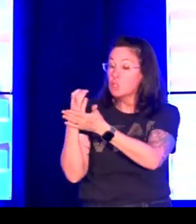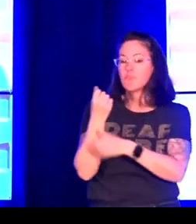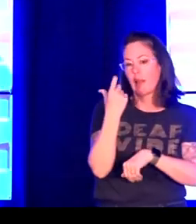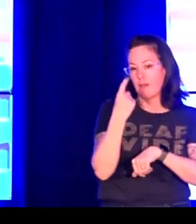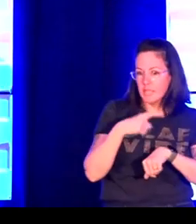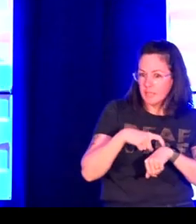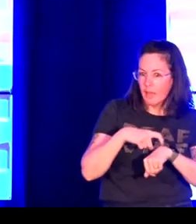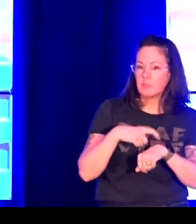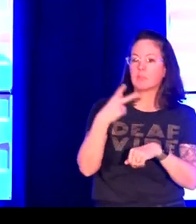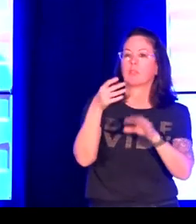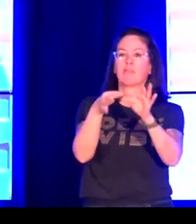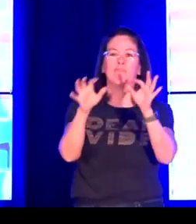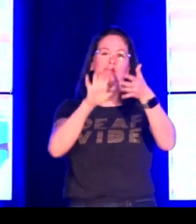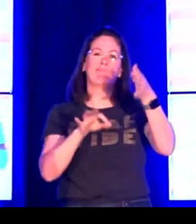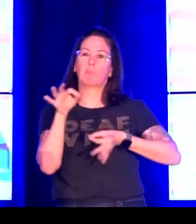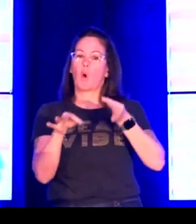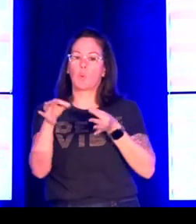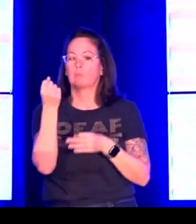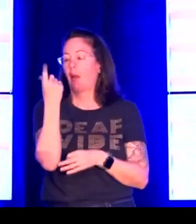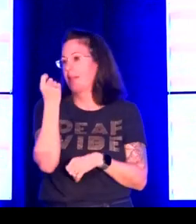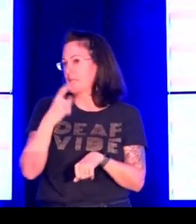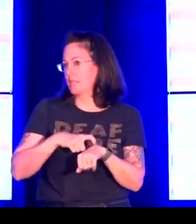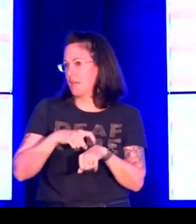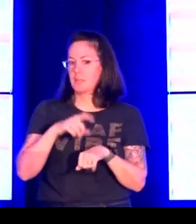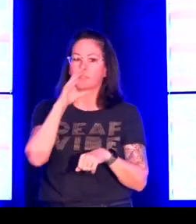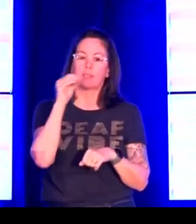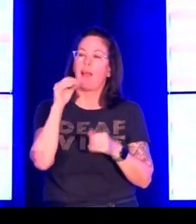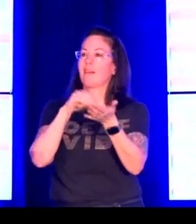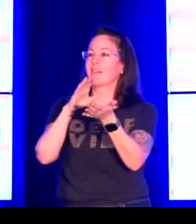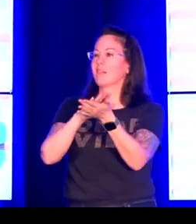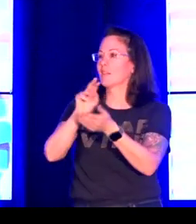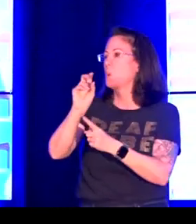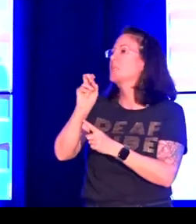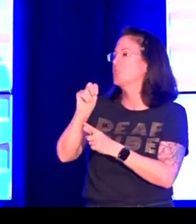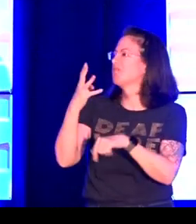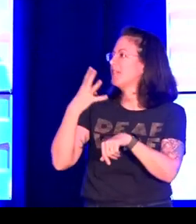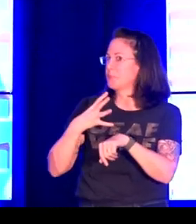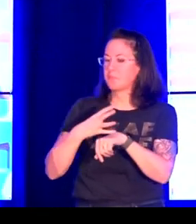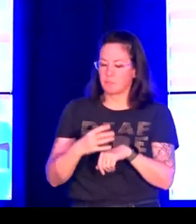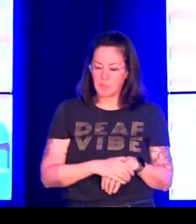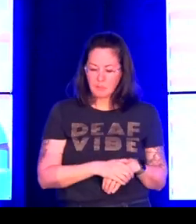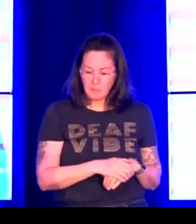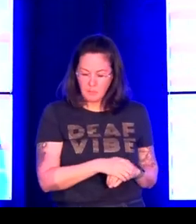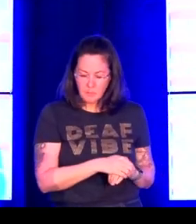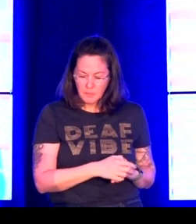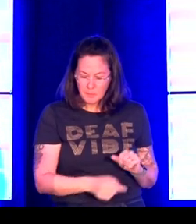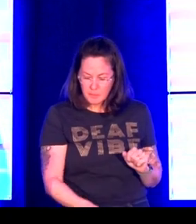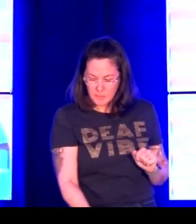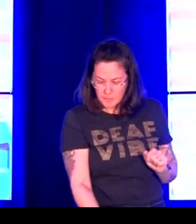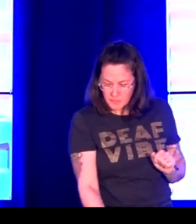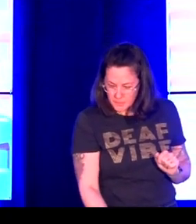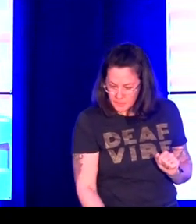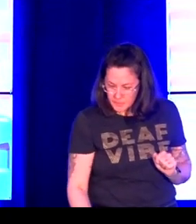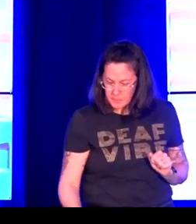glosses with some source. 13 times there were glosses only. 19 times, nine times, excuse me, there were translations,